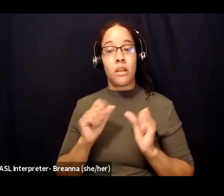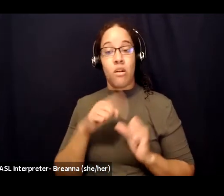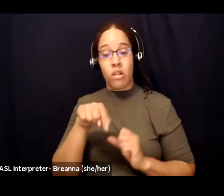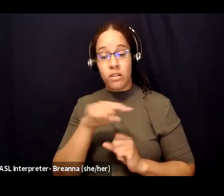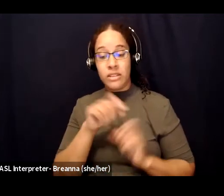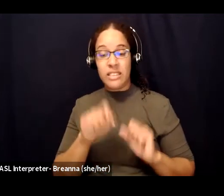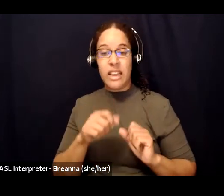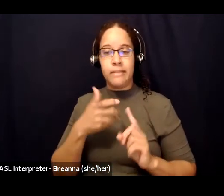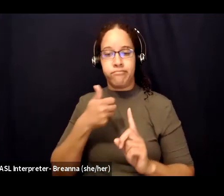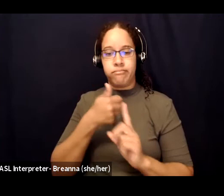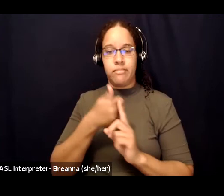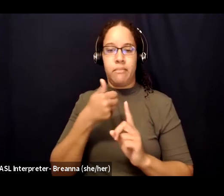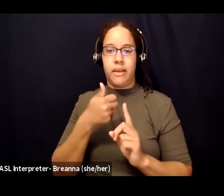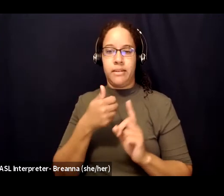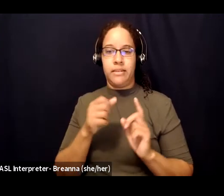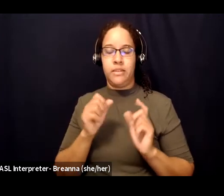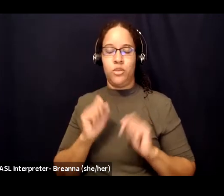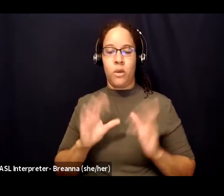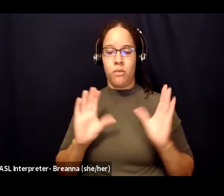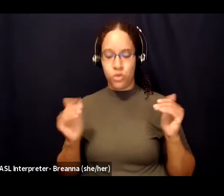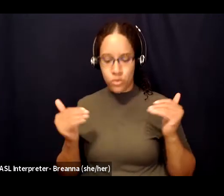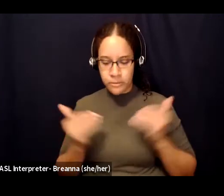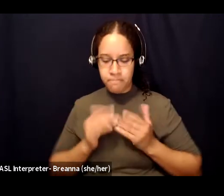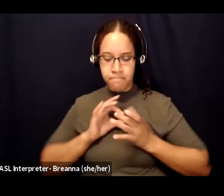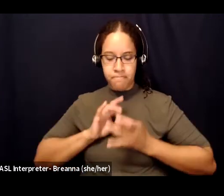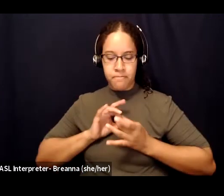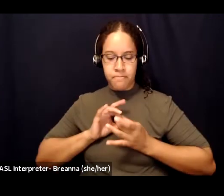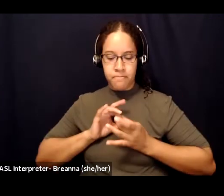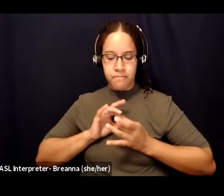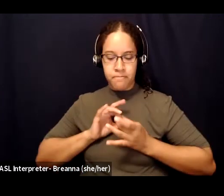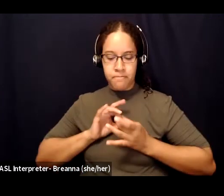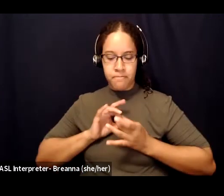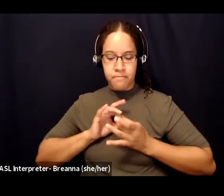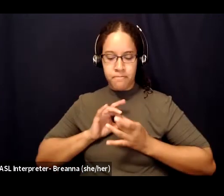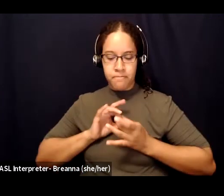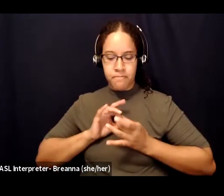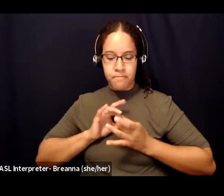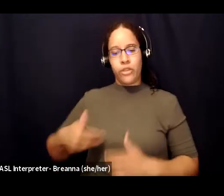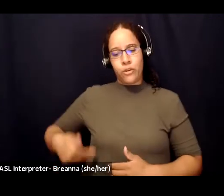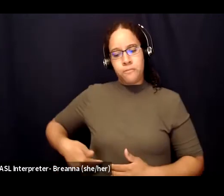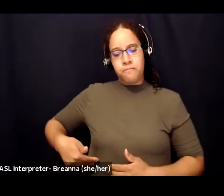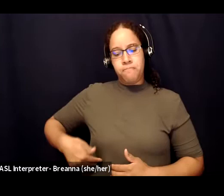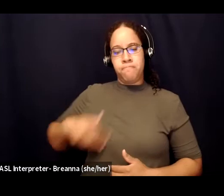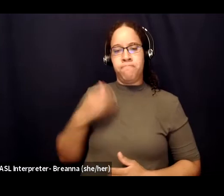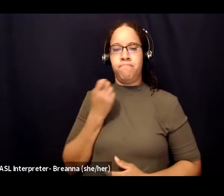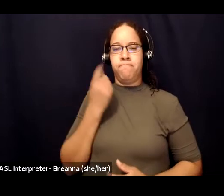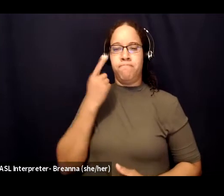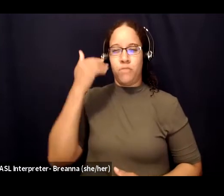in and to be in touch with ourselves with our intuition, with our inner sense of knowing. And sometimes it can be tough for people who have